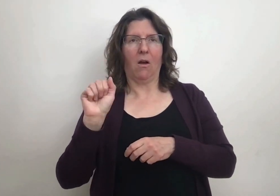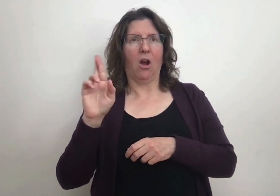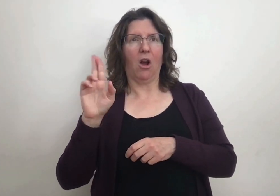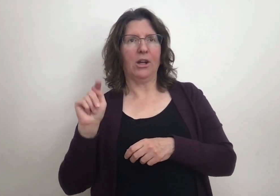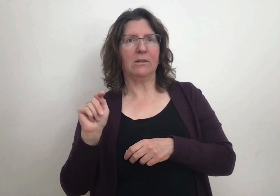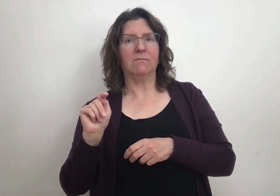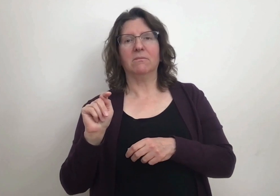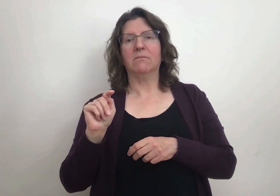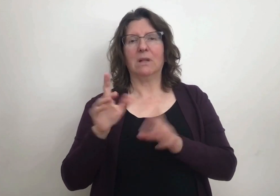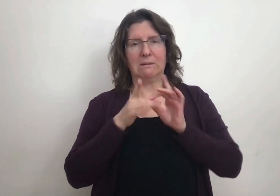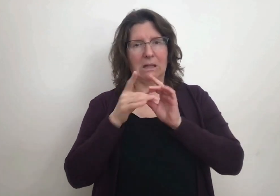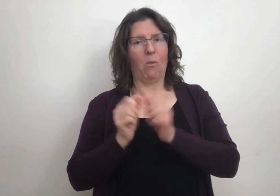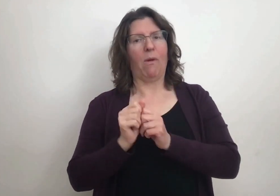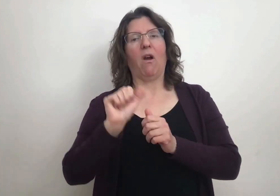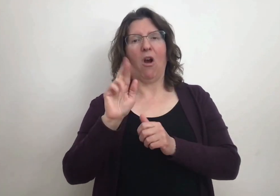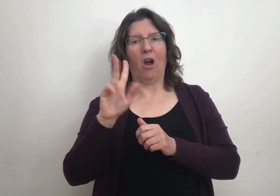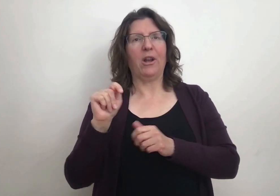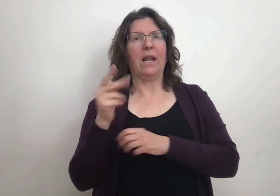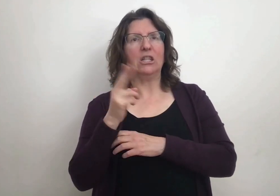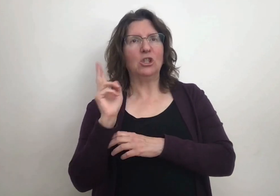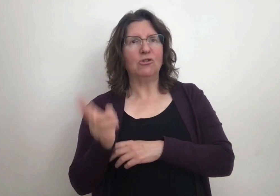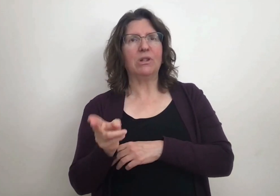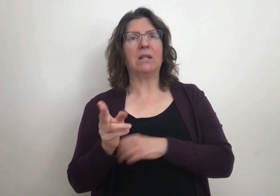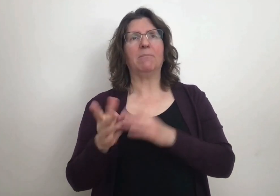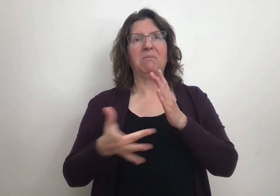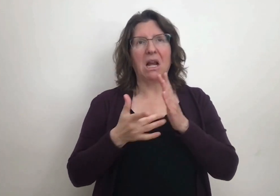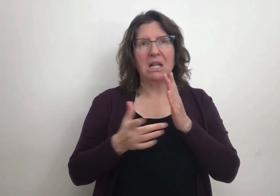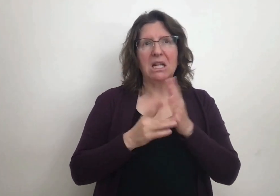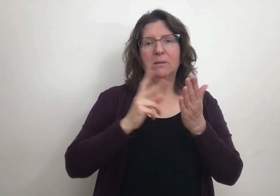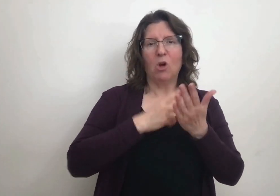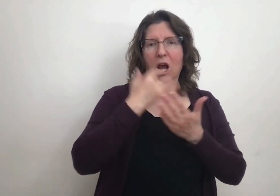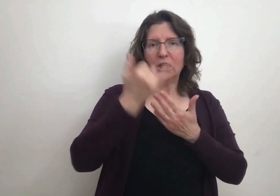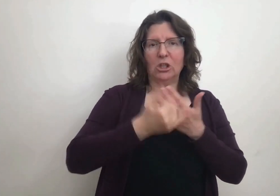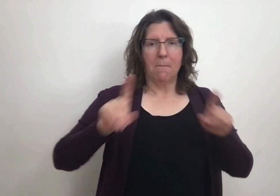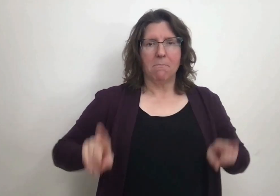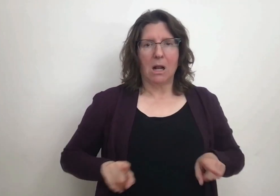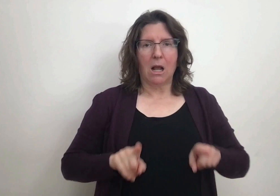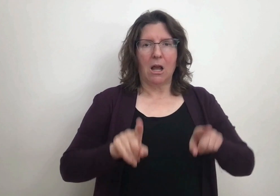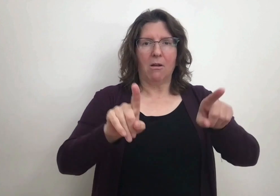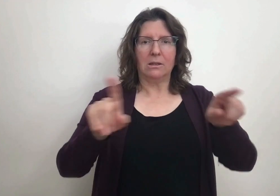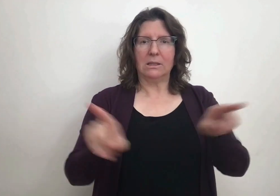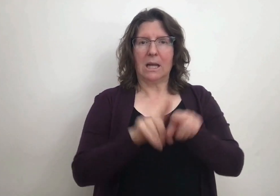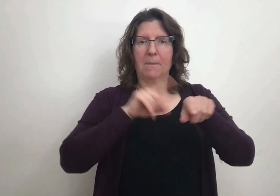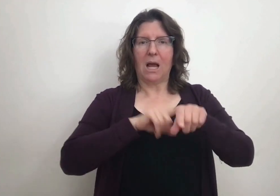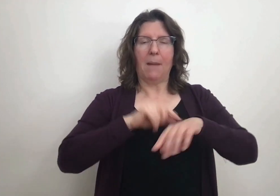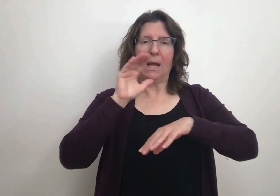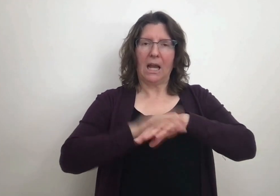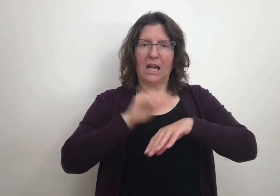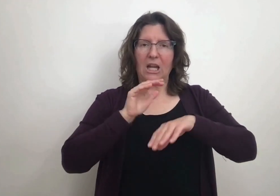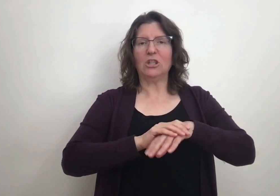During the unit on 2D art, where we discussed art history and techniques, for each art project